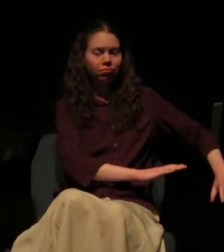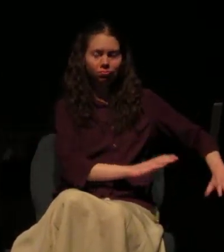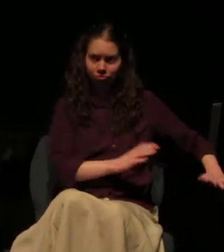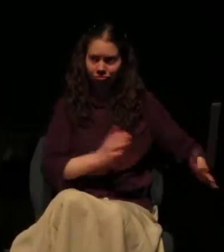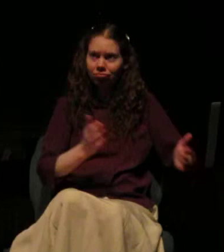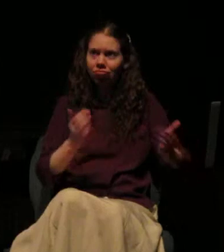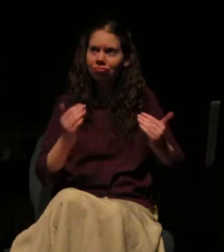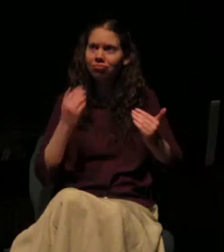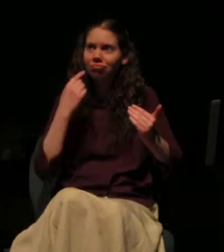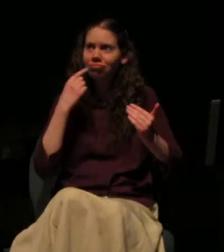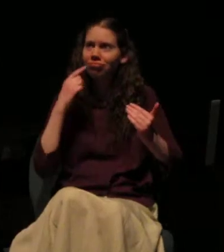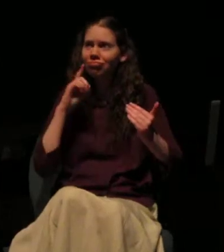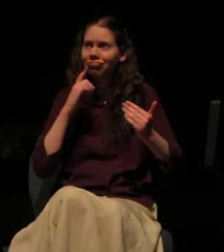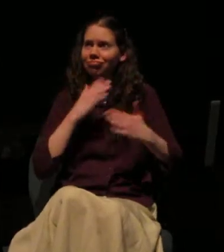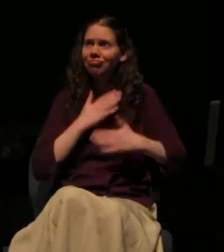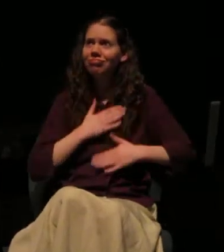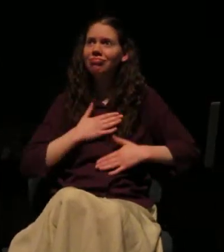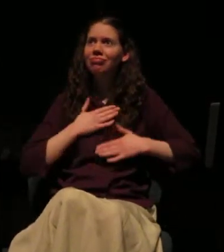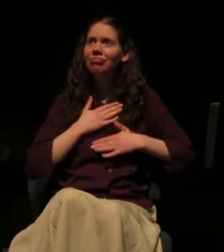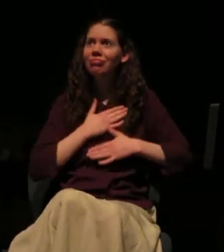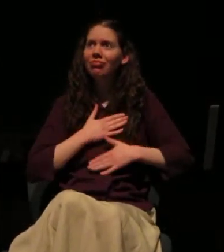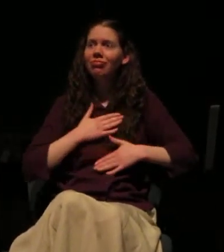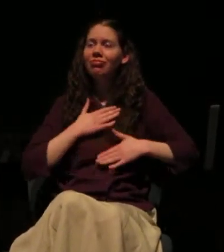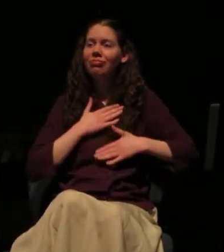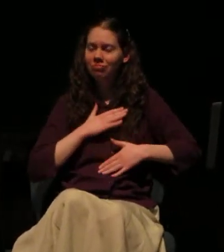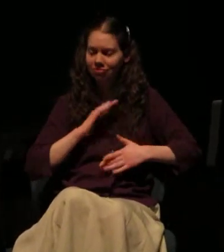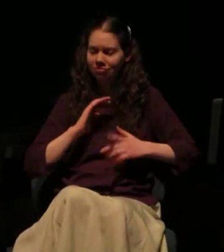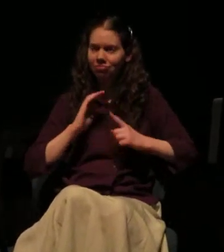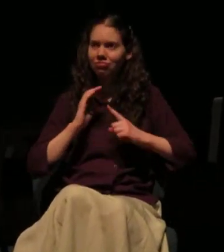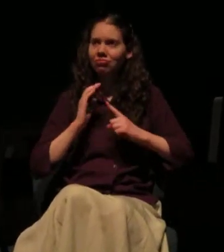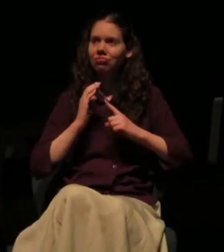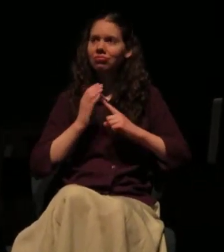him, with a dear yearning in my voice, Dress me.